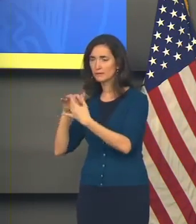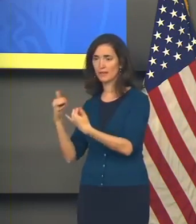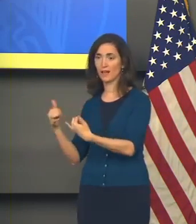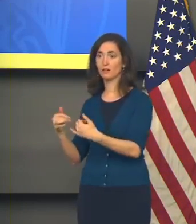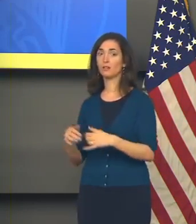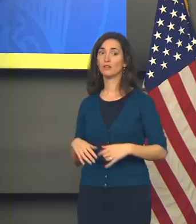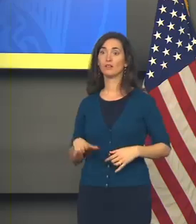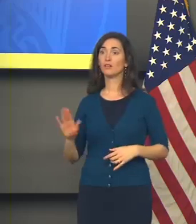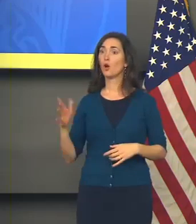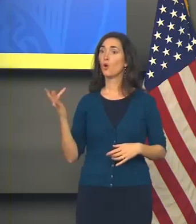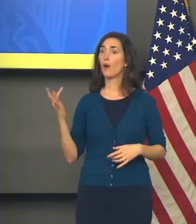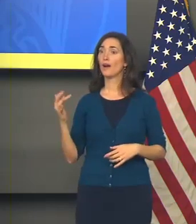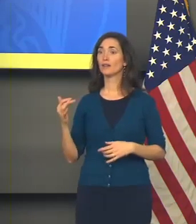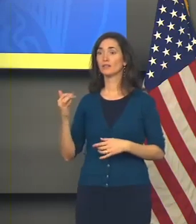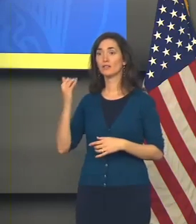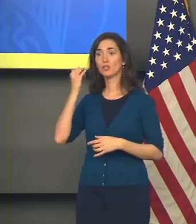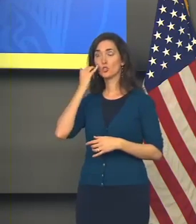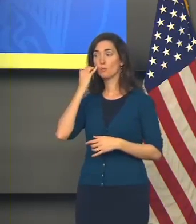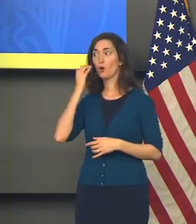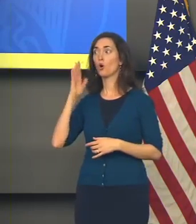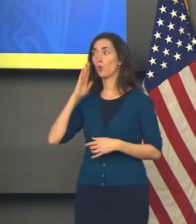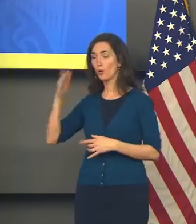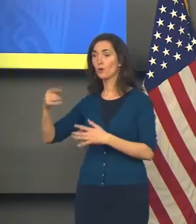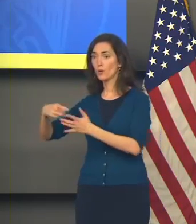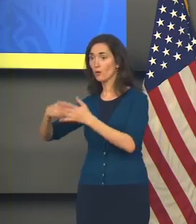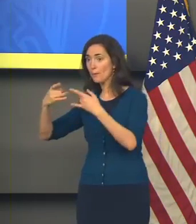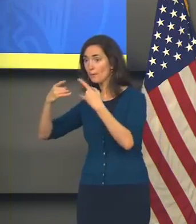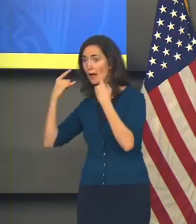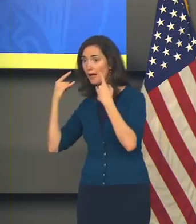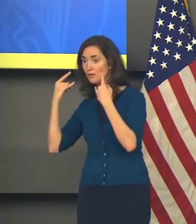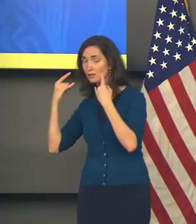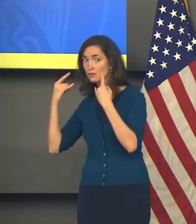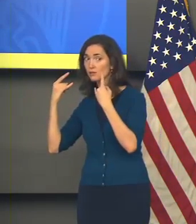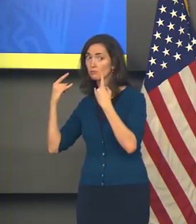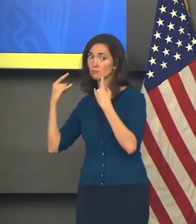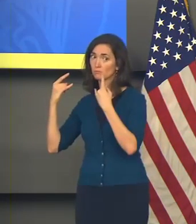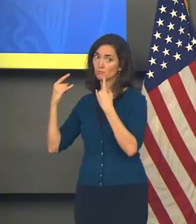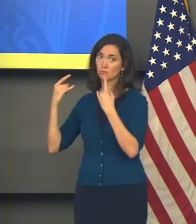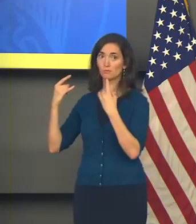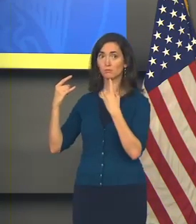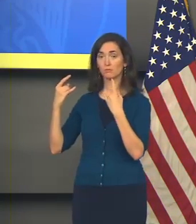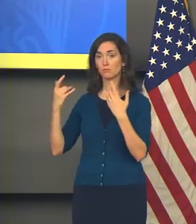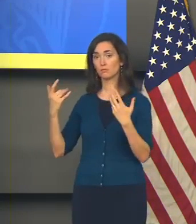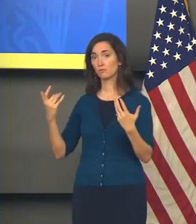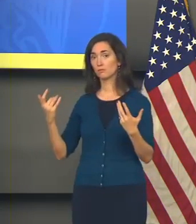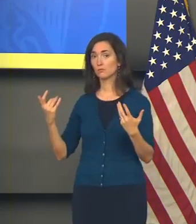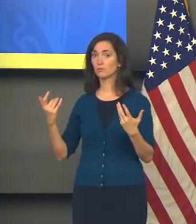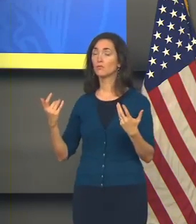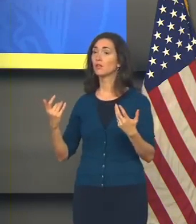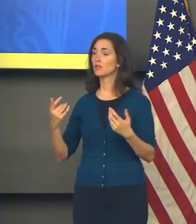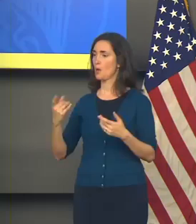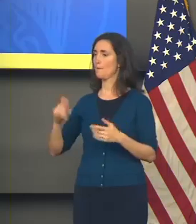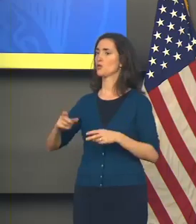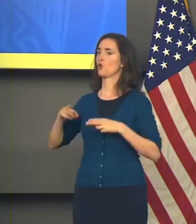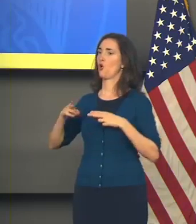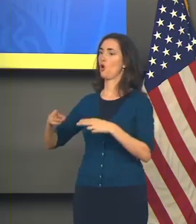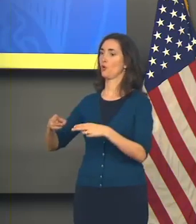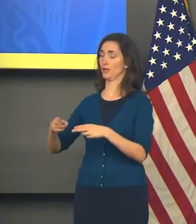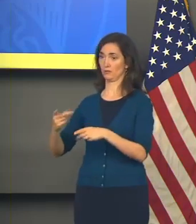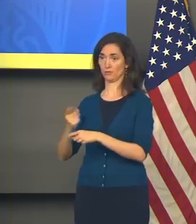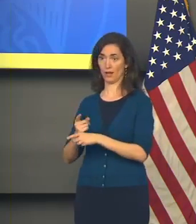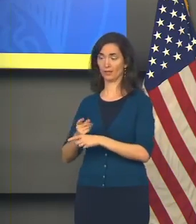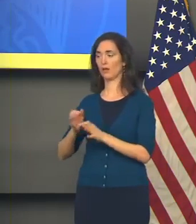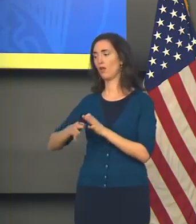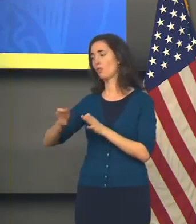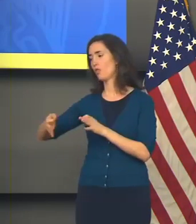if this is something that we are going to do, then there's obviously time is of the essence, right? And